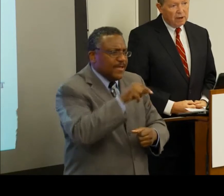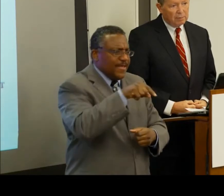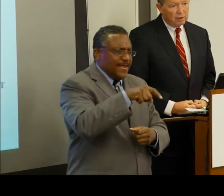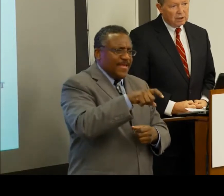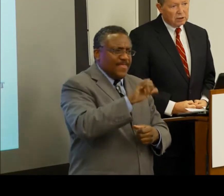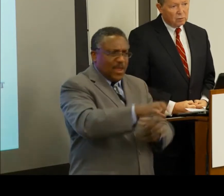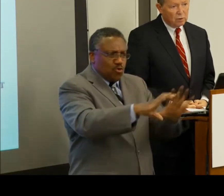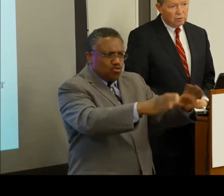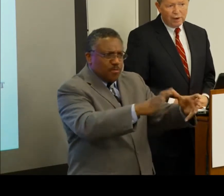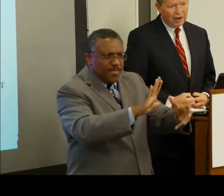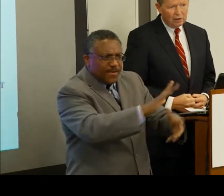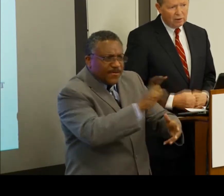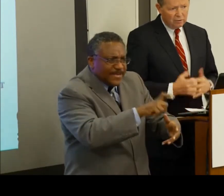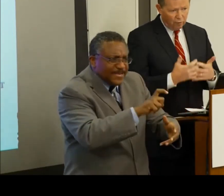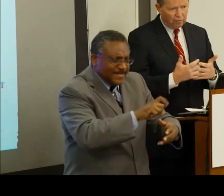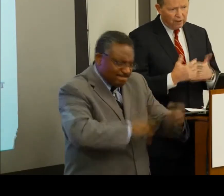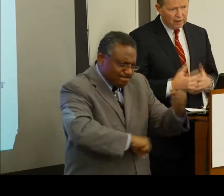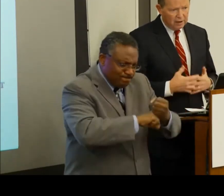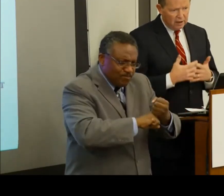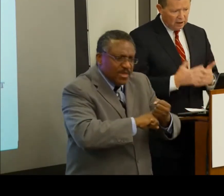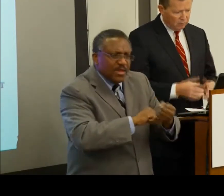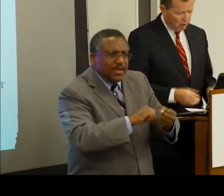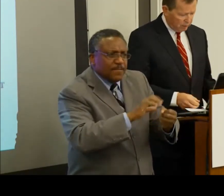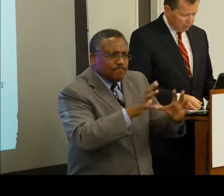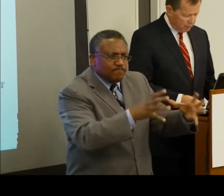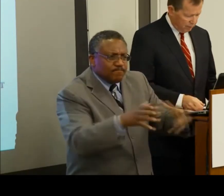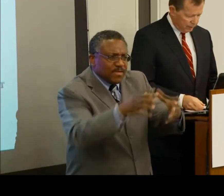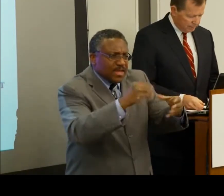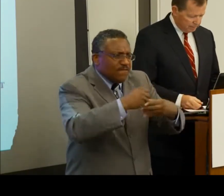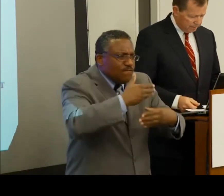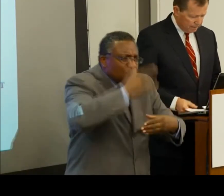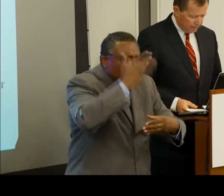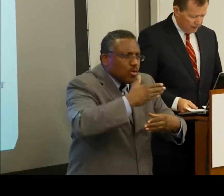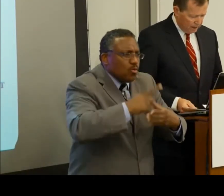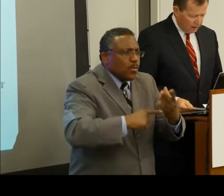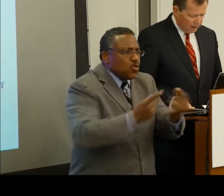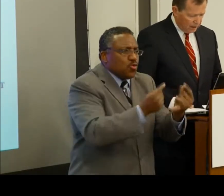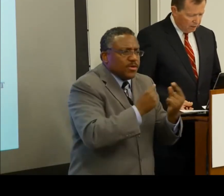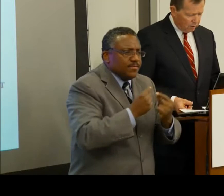population were held at the forefront of what we were doing.